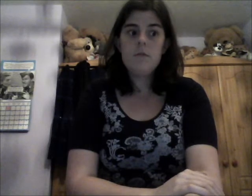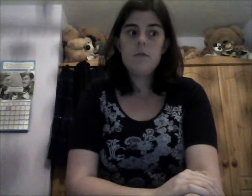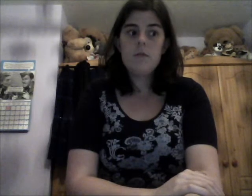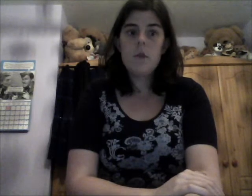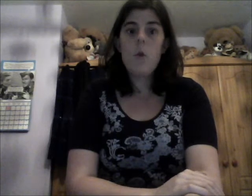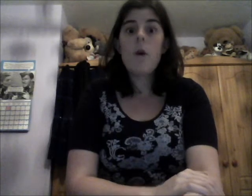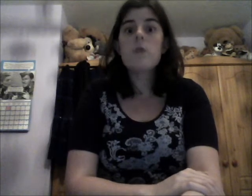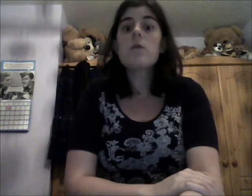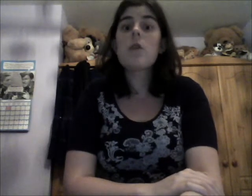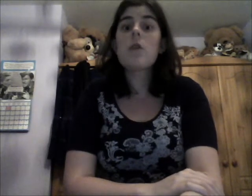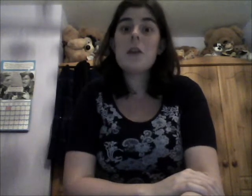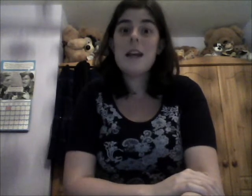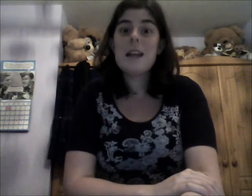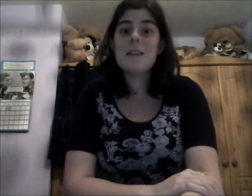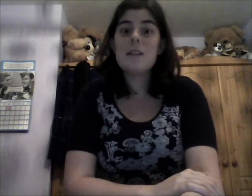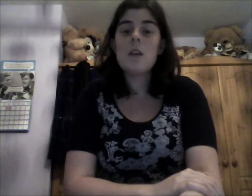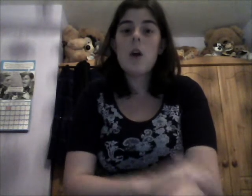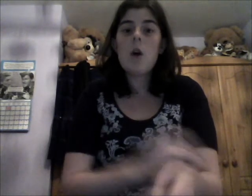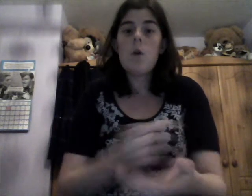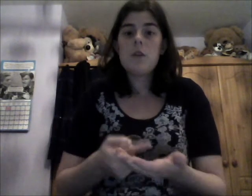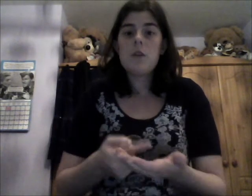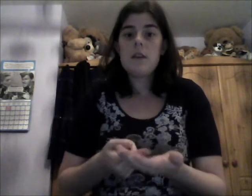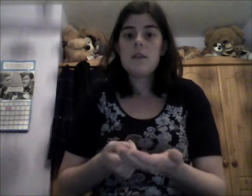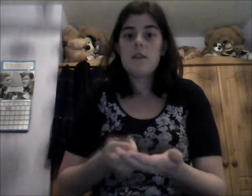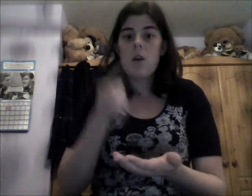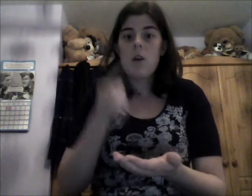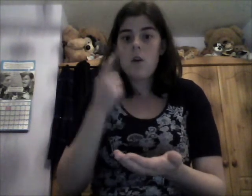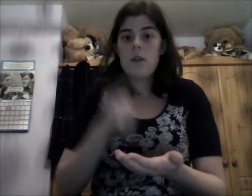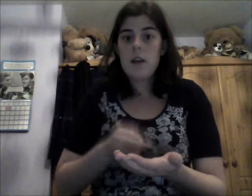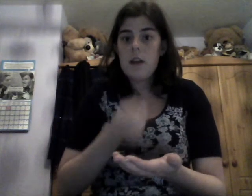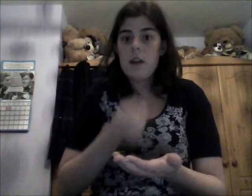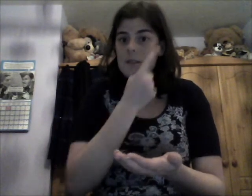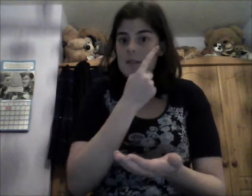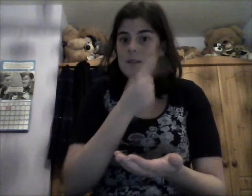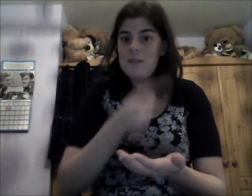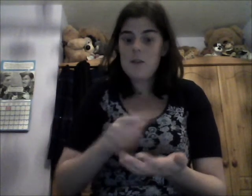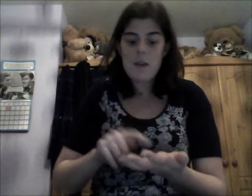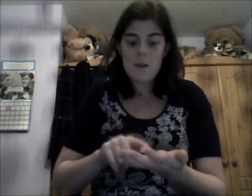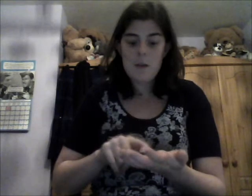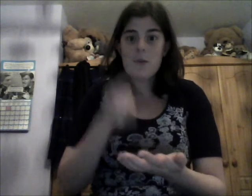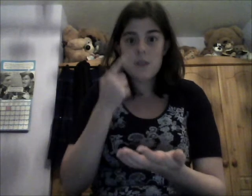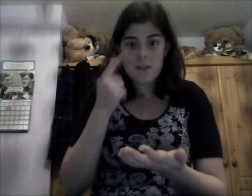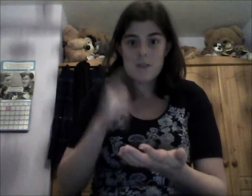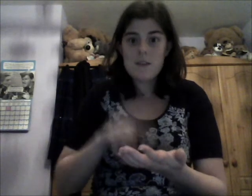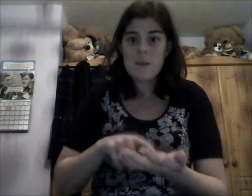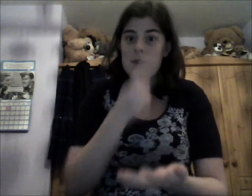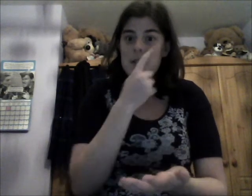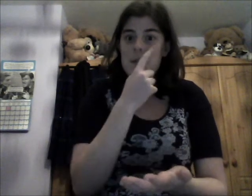Oh, I also forgot contact lenses, which is, so like you're putting them in.